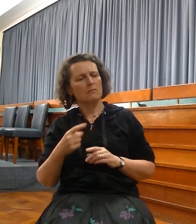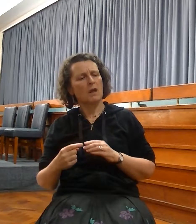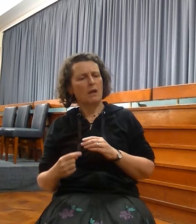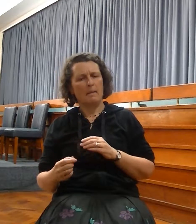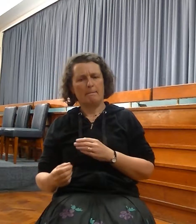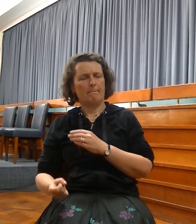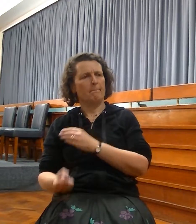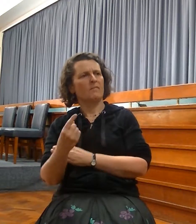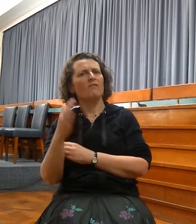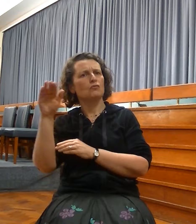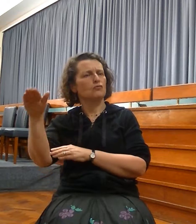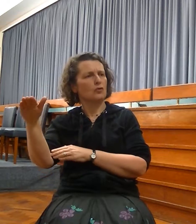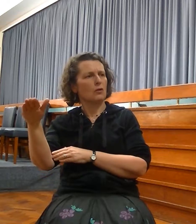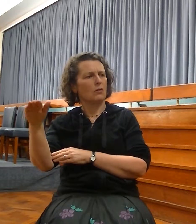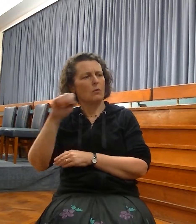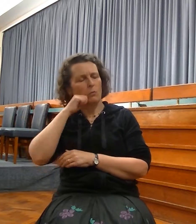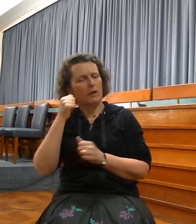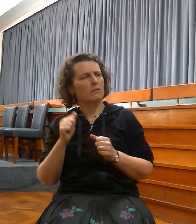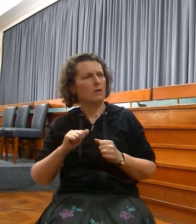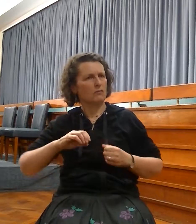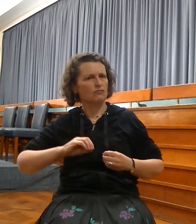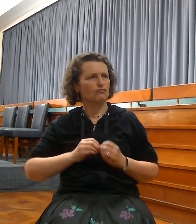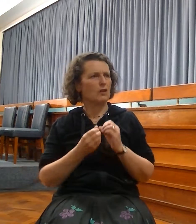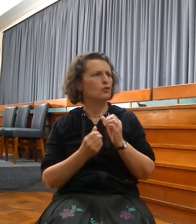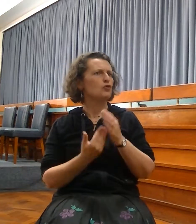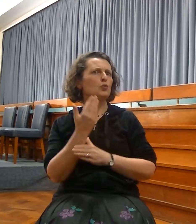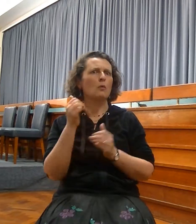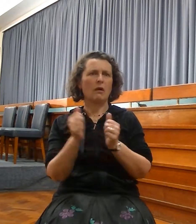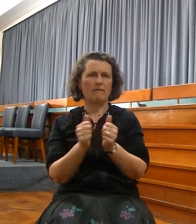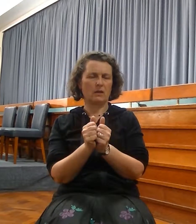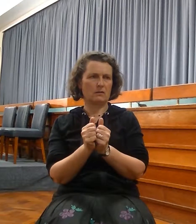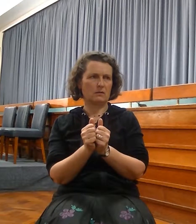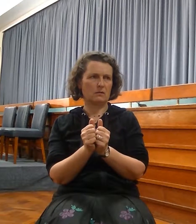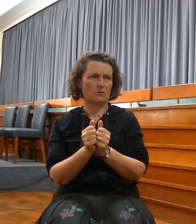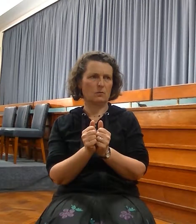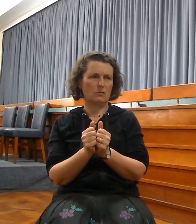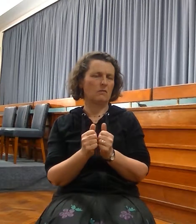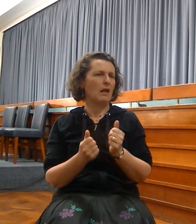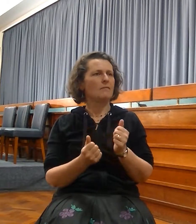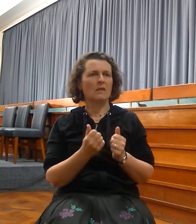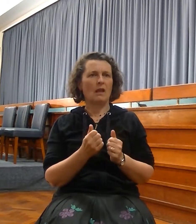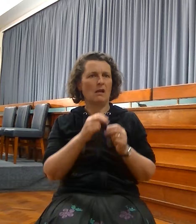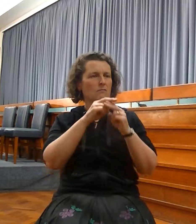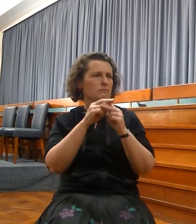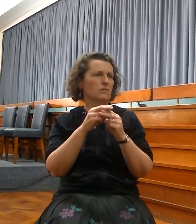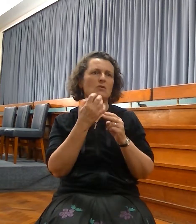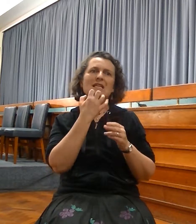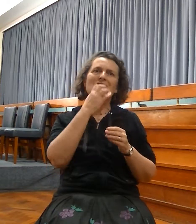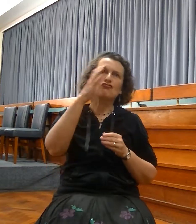covenant with the house of Israel and with the house of Judah. And in the New Testament, and we've been looking at it in